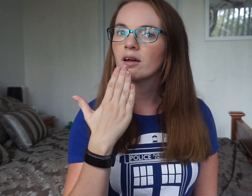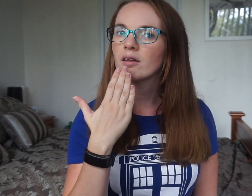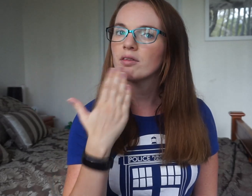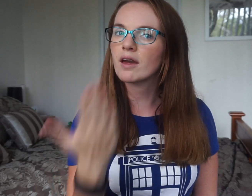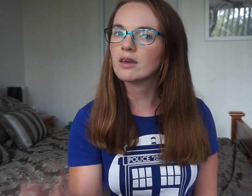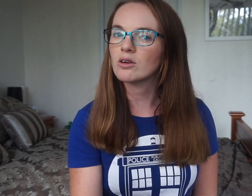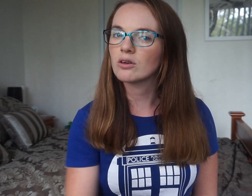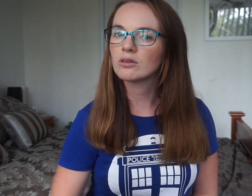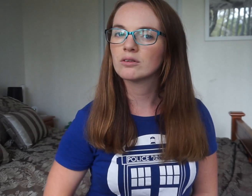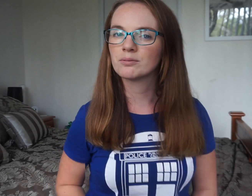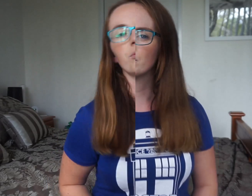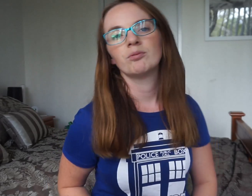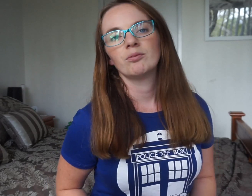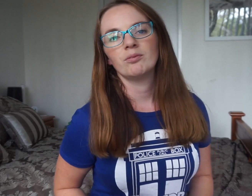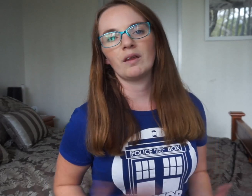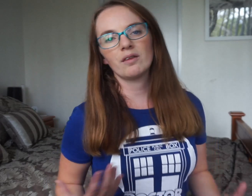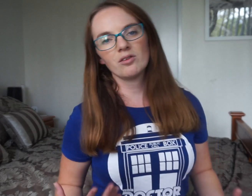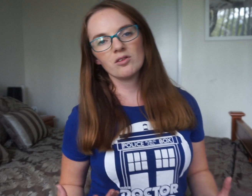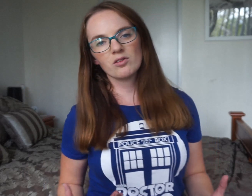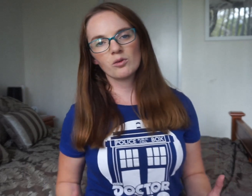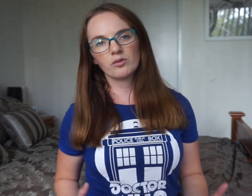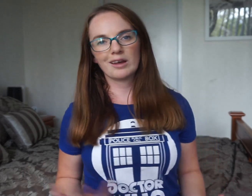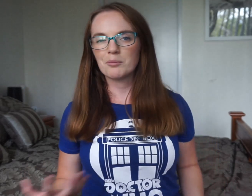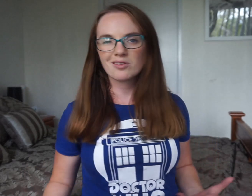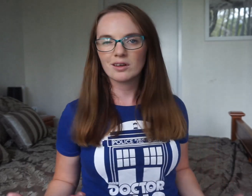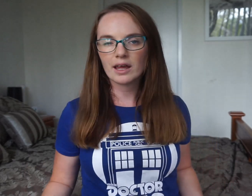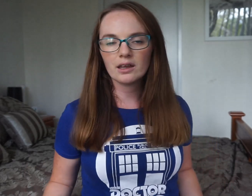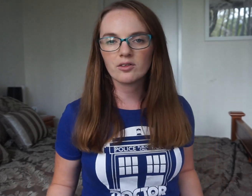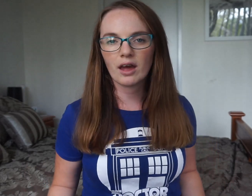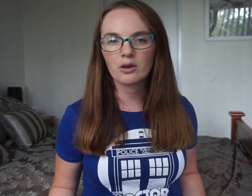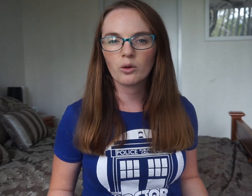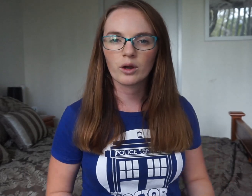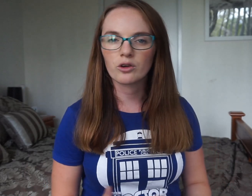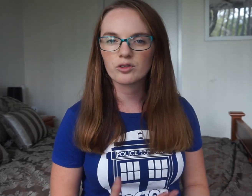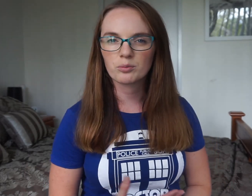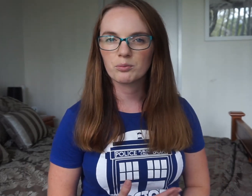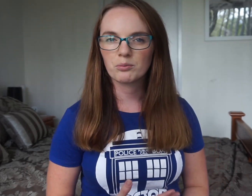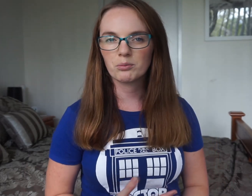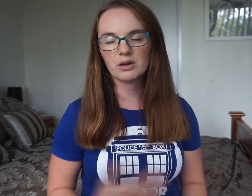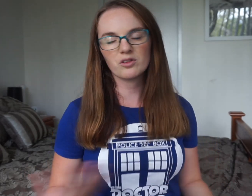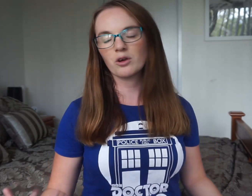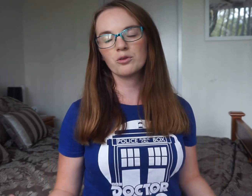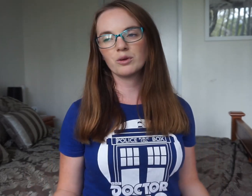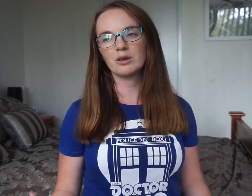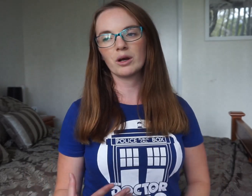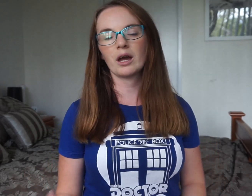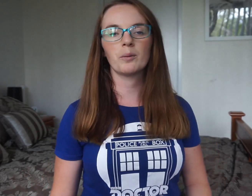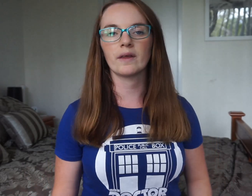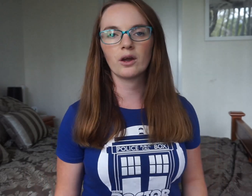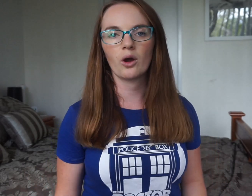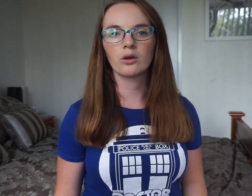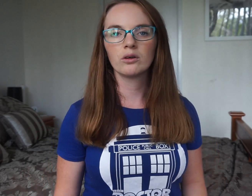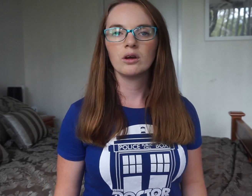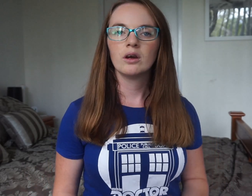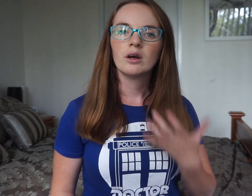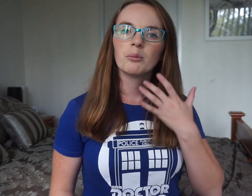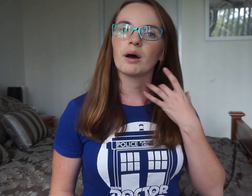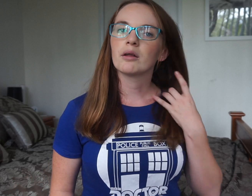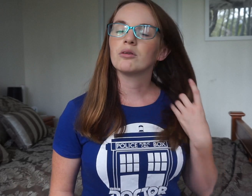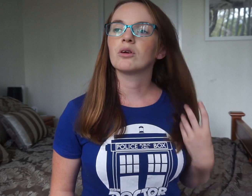Thank you. Now this is sort of like a miscellaneous category because I couldn't really work out where they go. But you